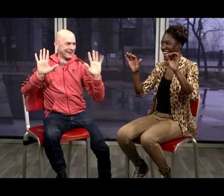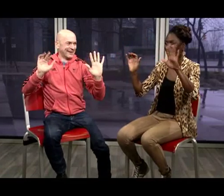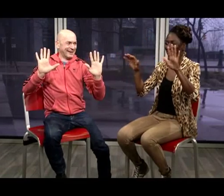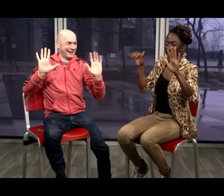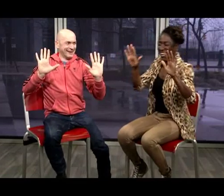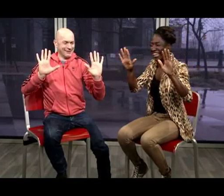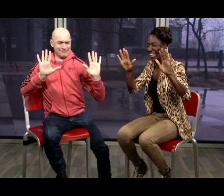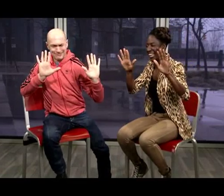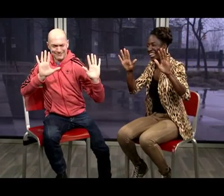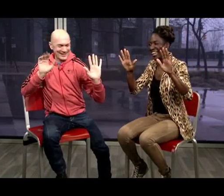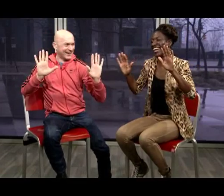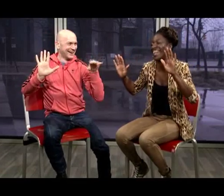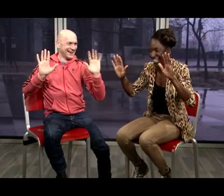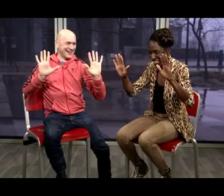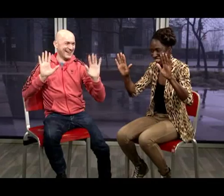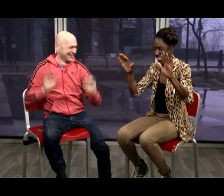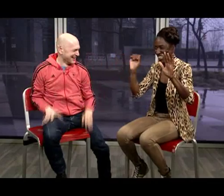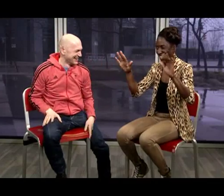Push your head up against And your shoulder